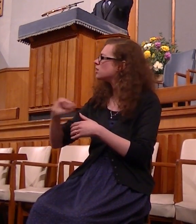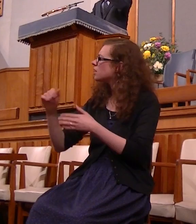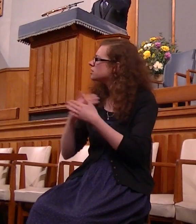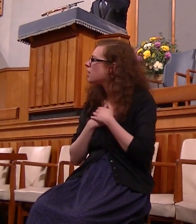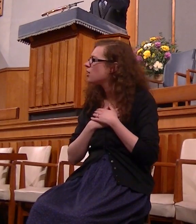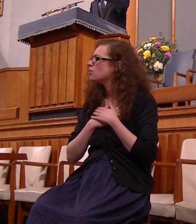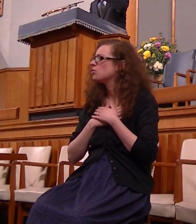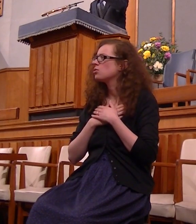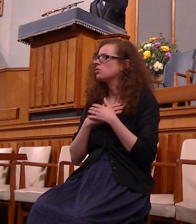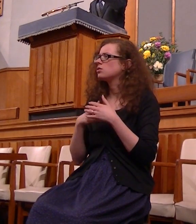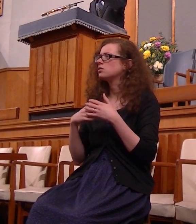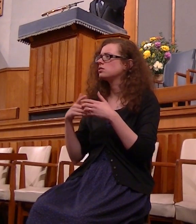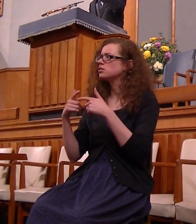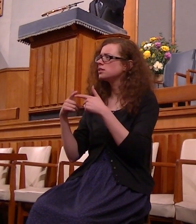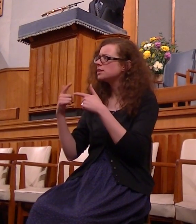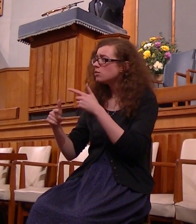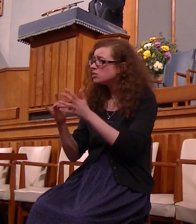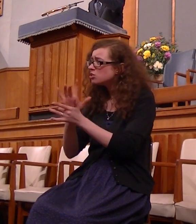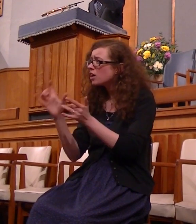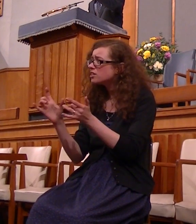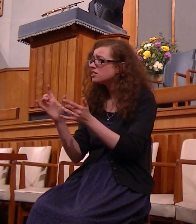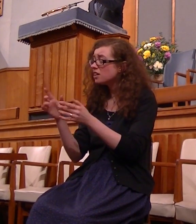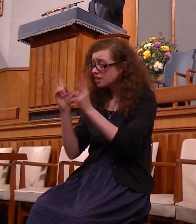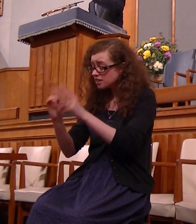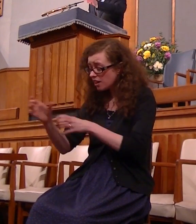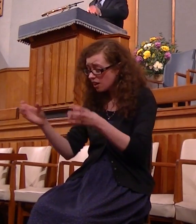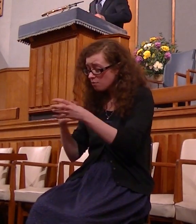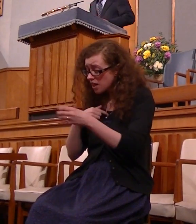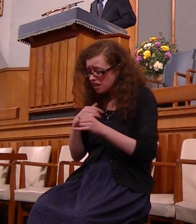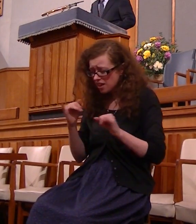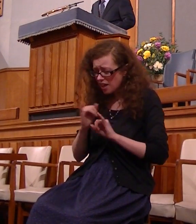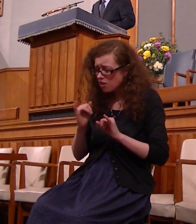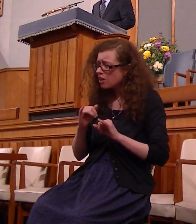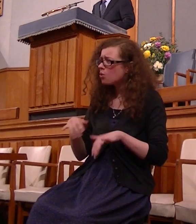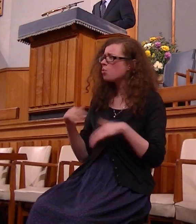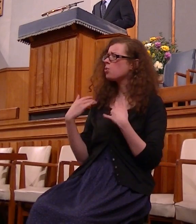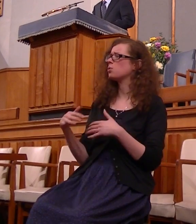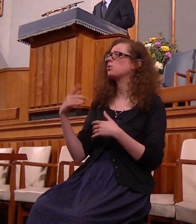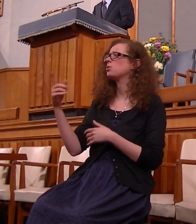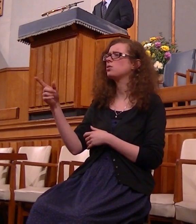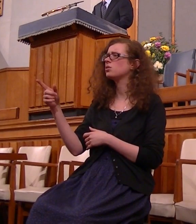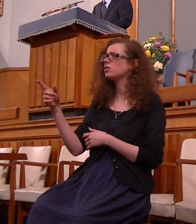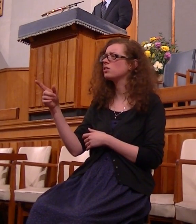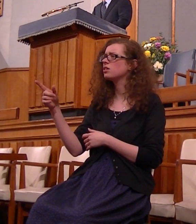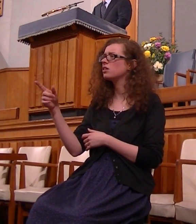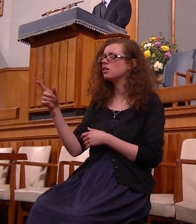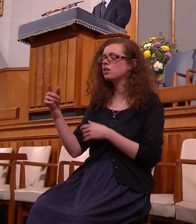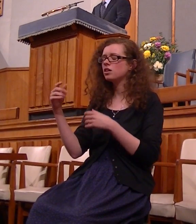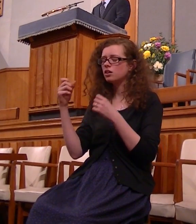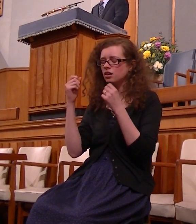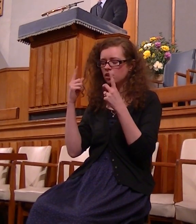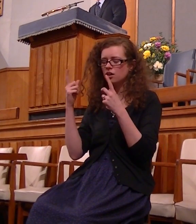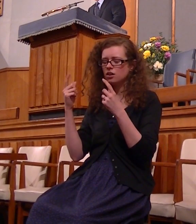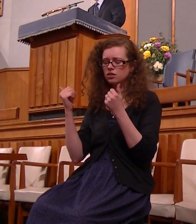Jesus Christ was willing to do that for an evil person like me and that finally breaks me